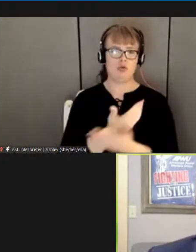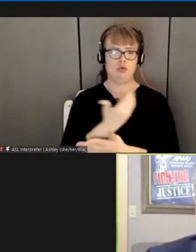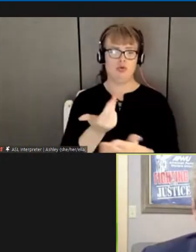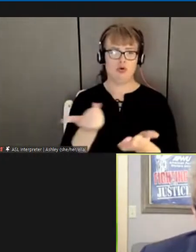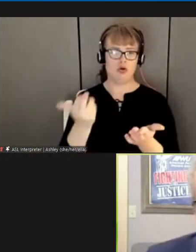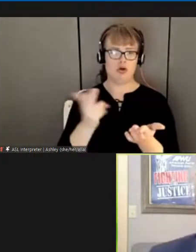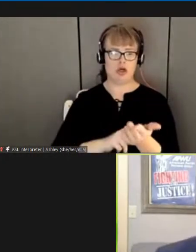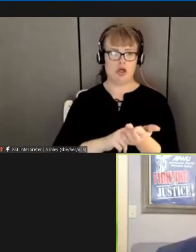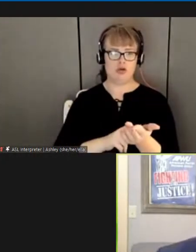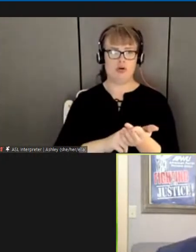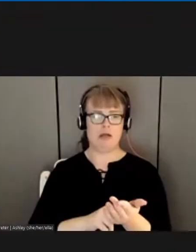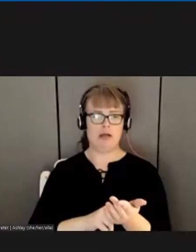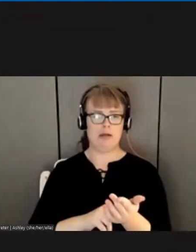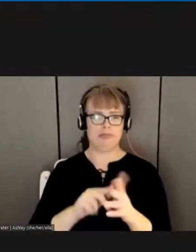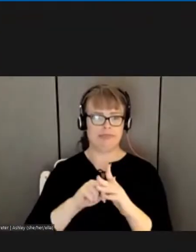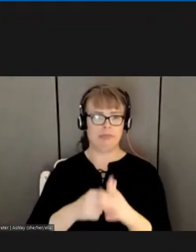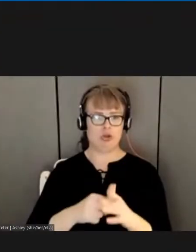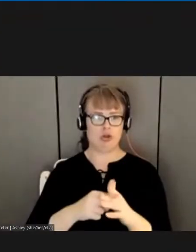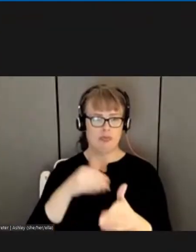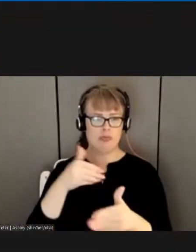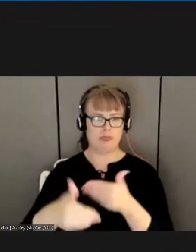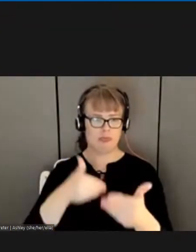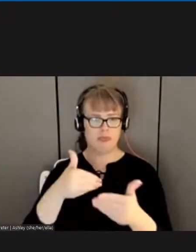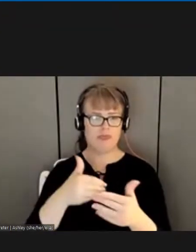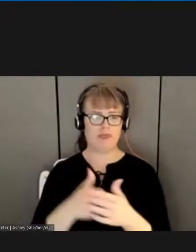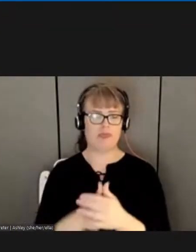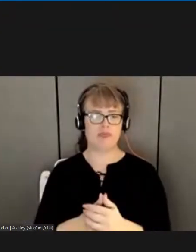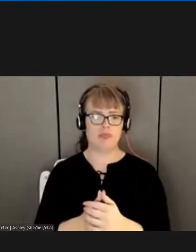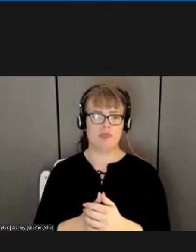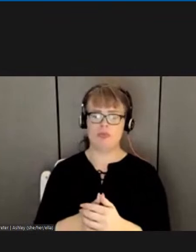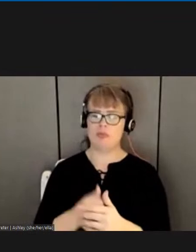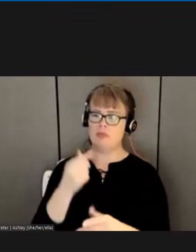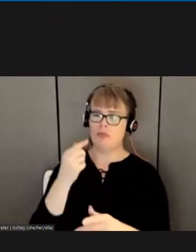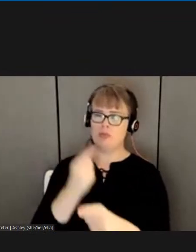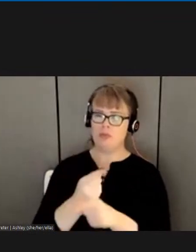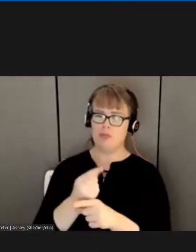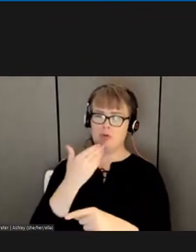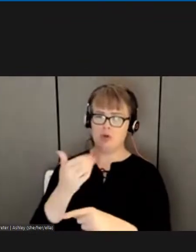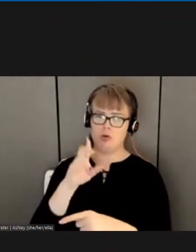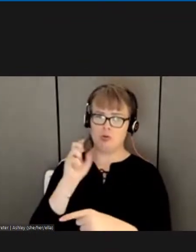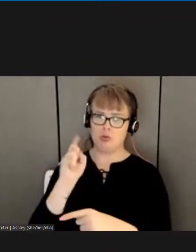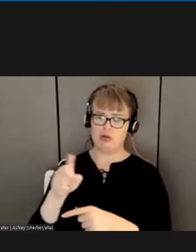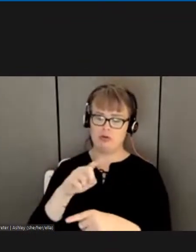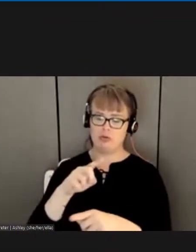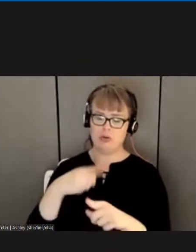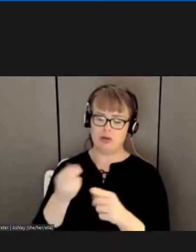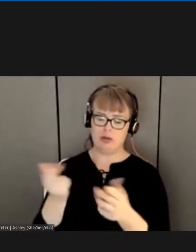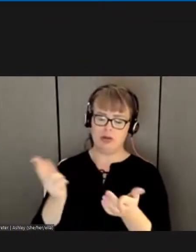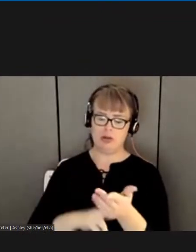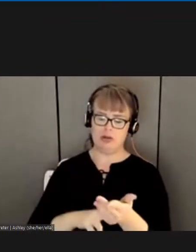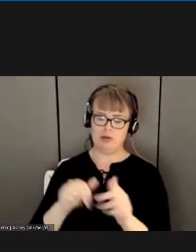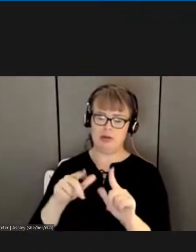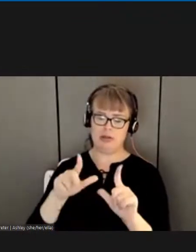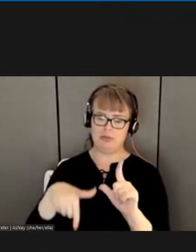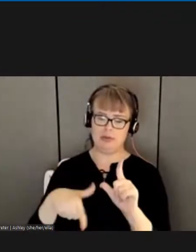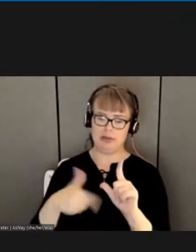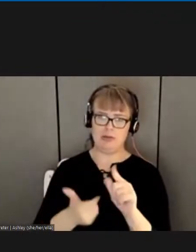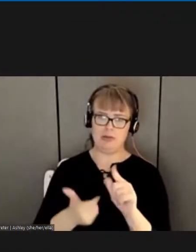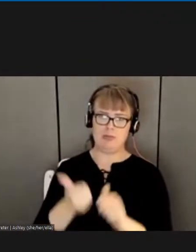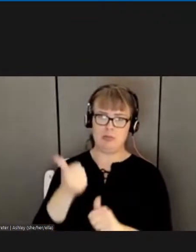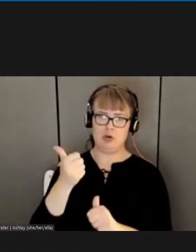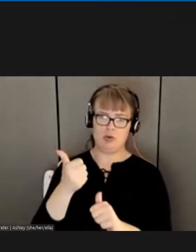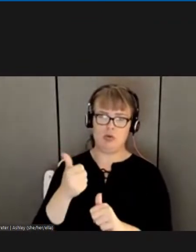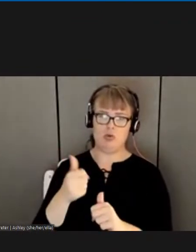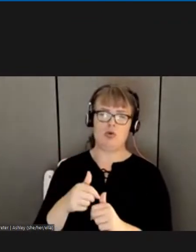Well, that's another good question, because when a contract expires, most provisions carry forward, such as the